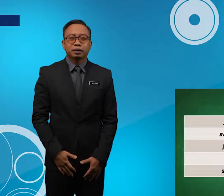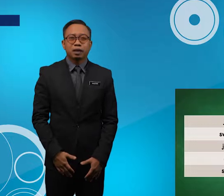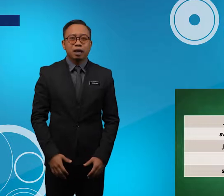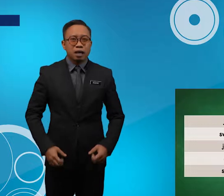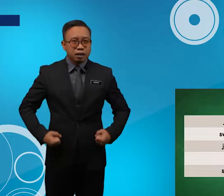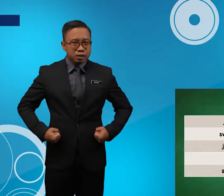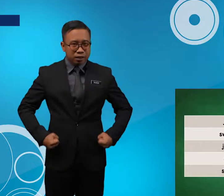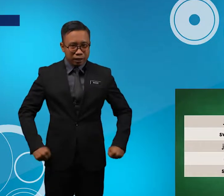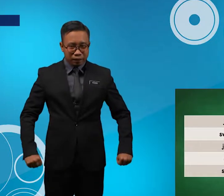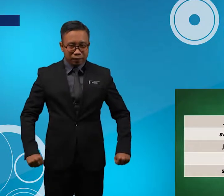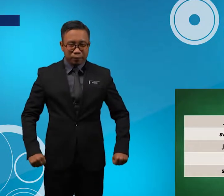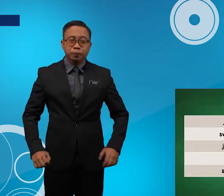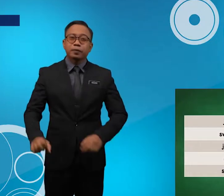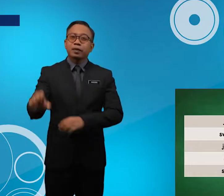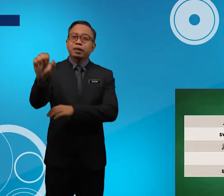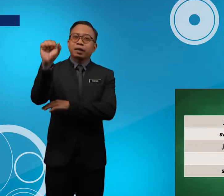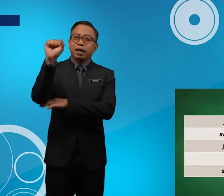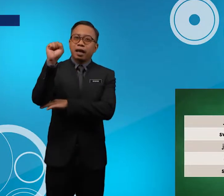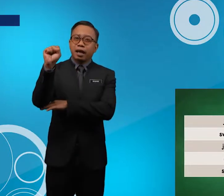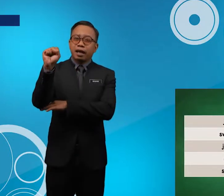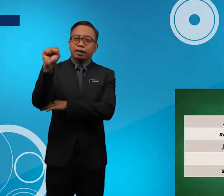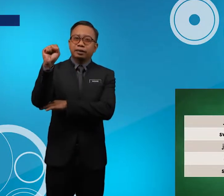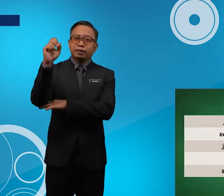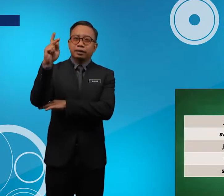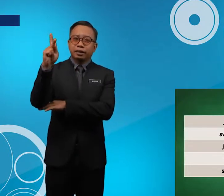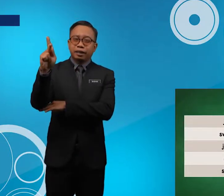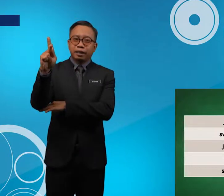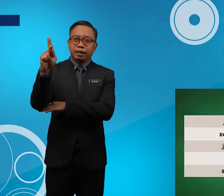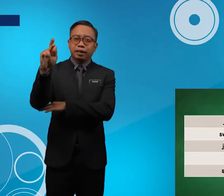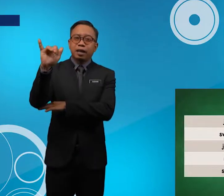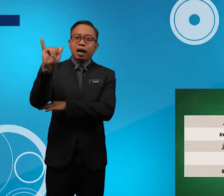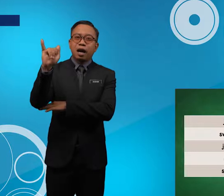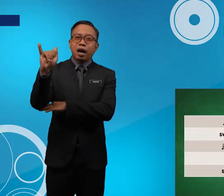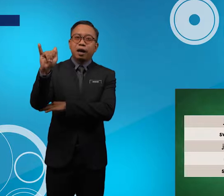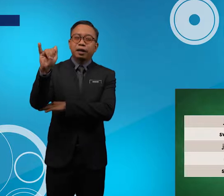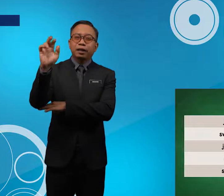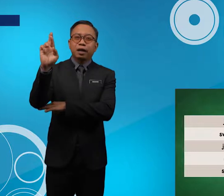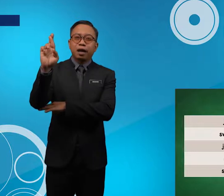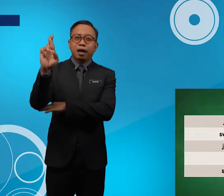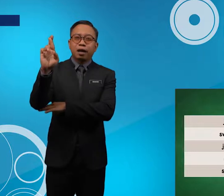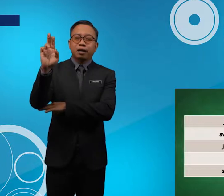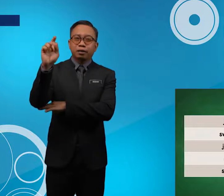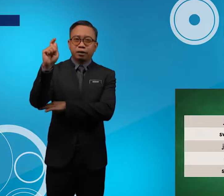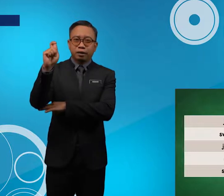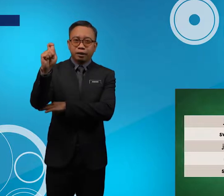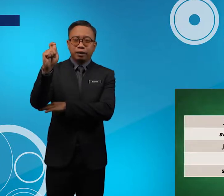Skirt S K K I R T